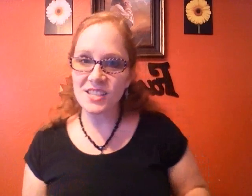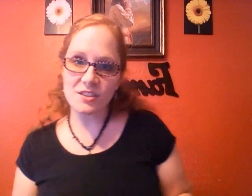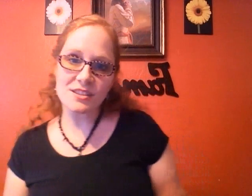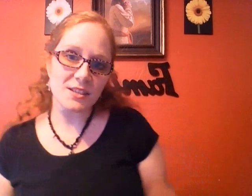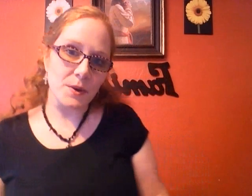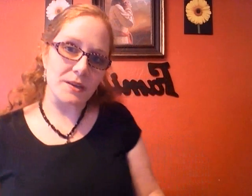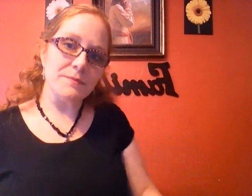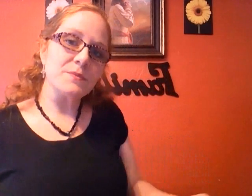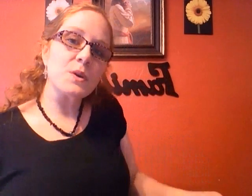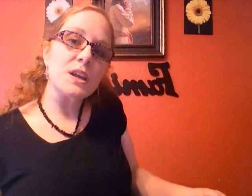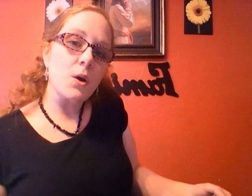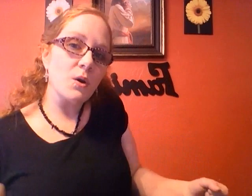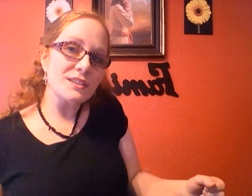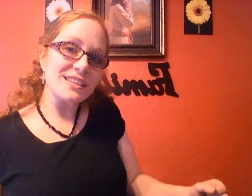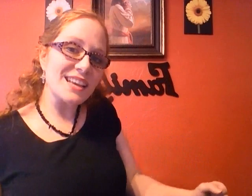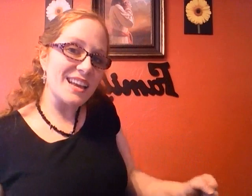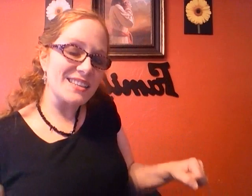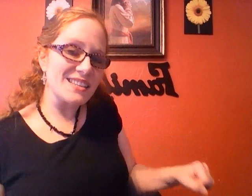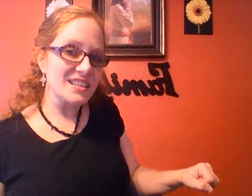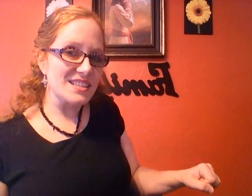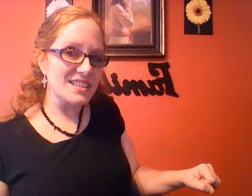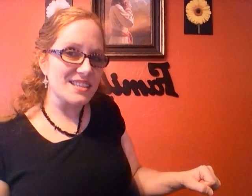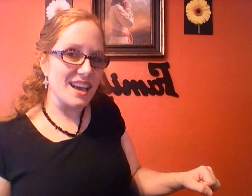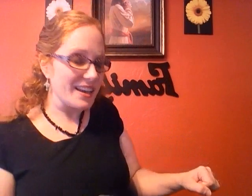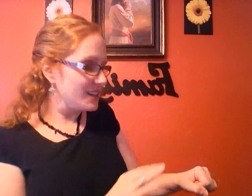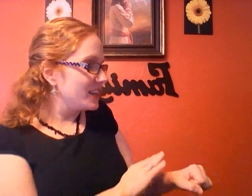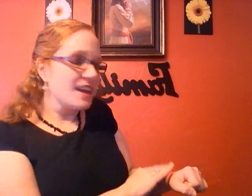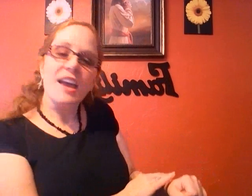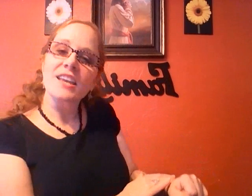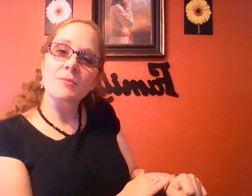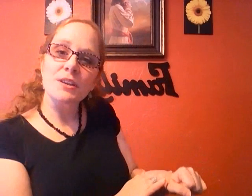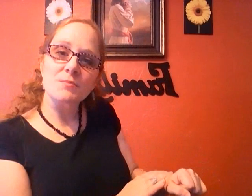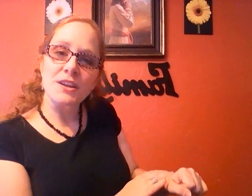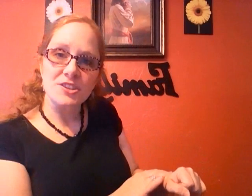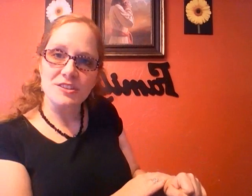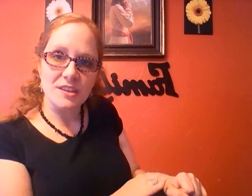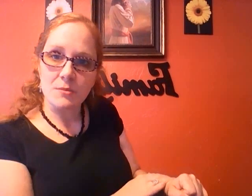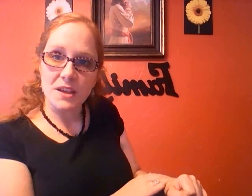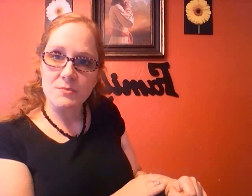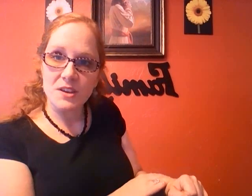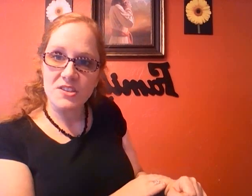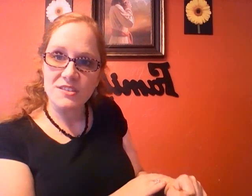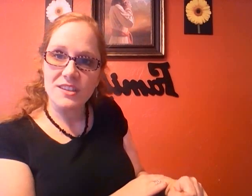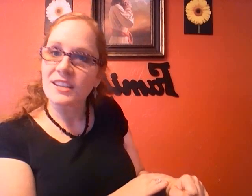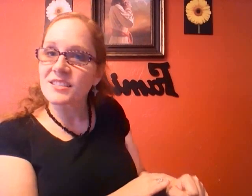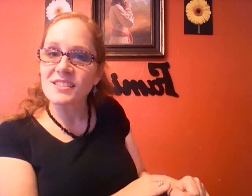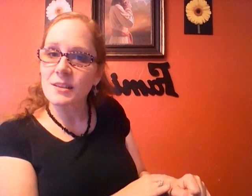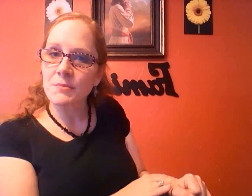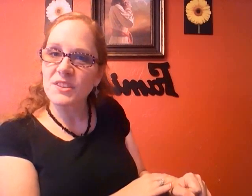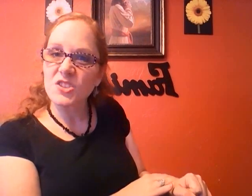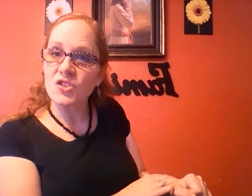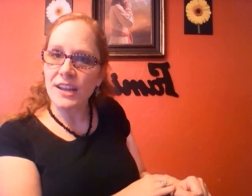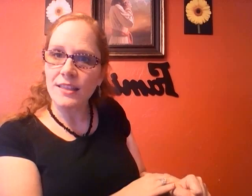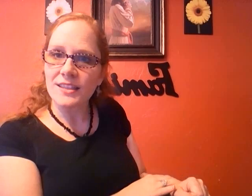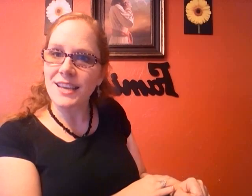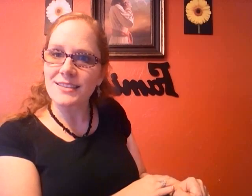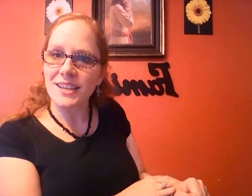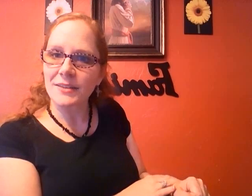to use this one where he holds his hand to the side and he puts pressure applies pressure just simple strength testing